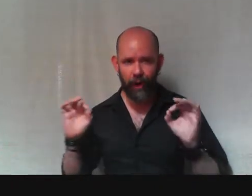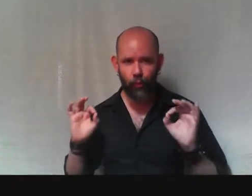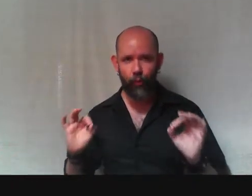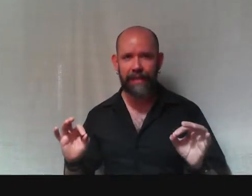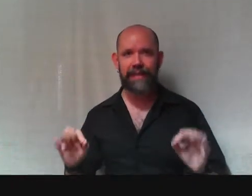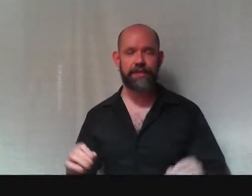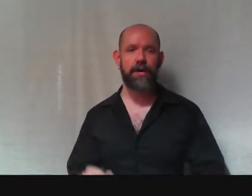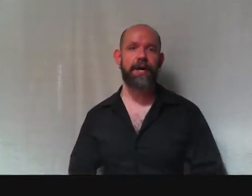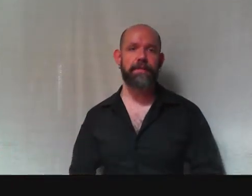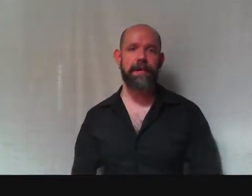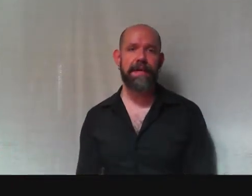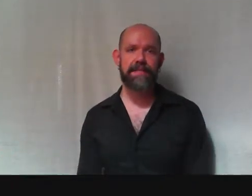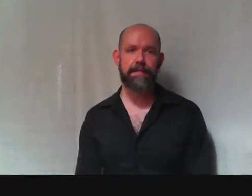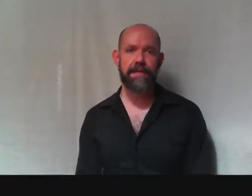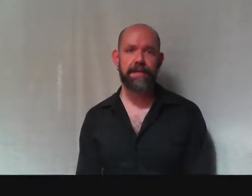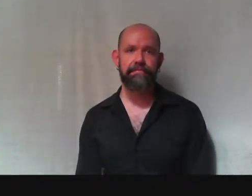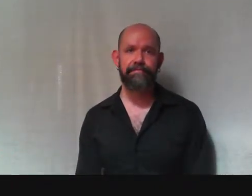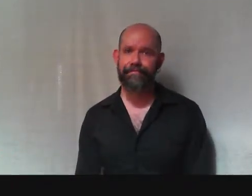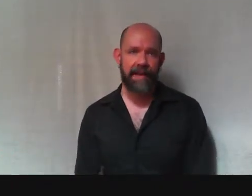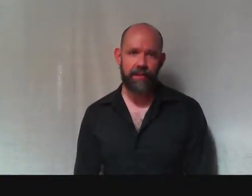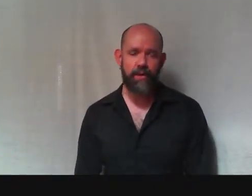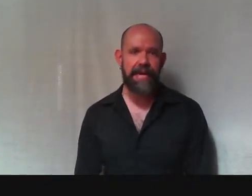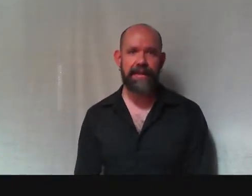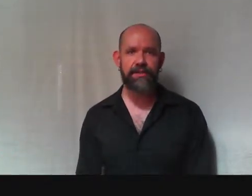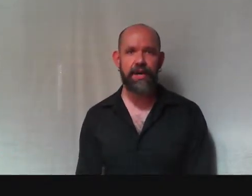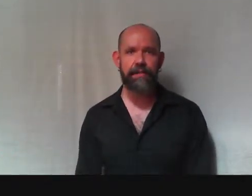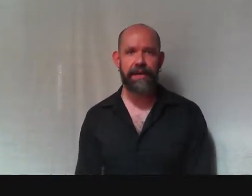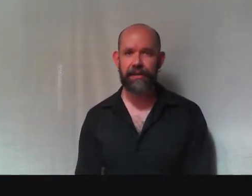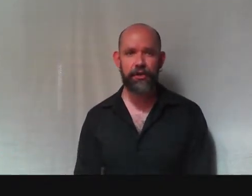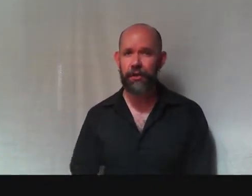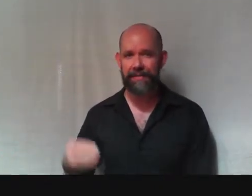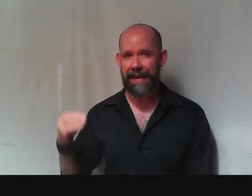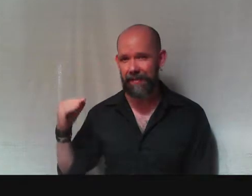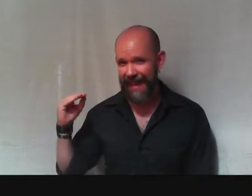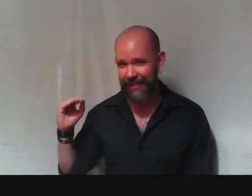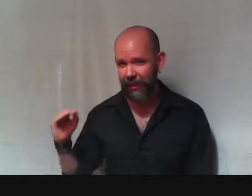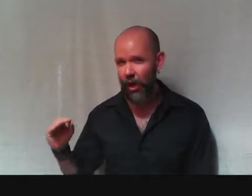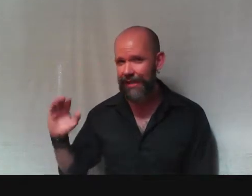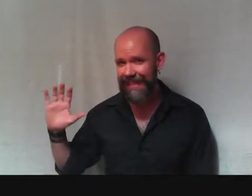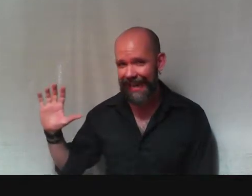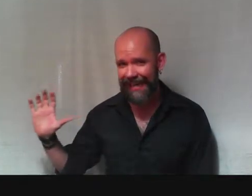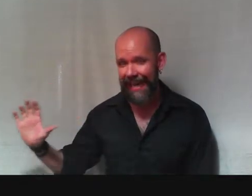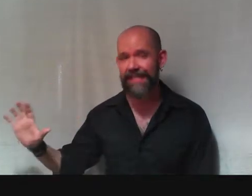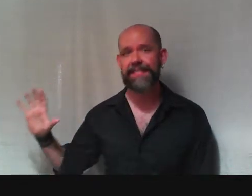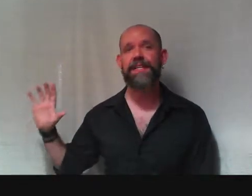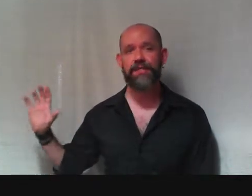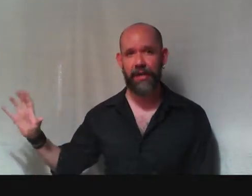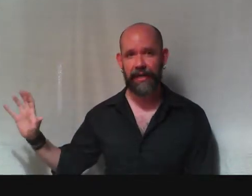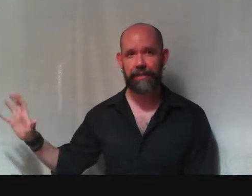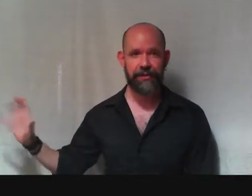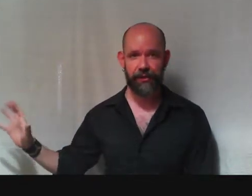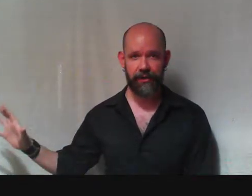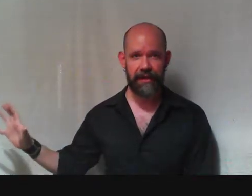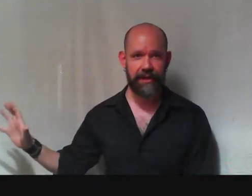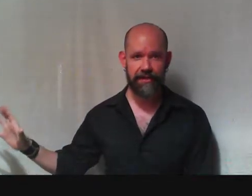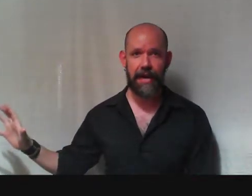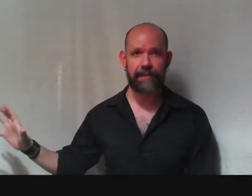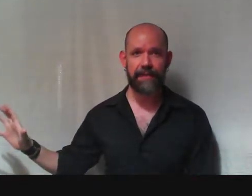not willing to talk to me about something, we can't talk about it. You don't even have to pass laws against talking about certain topics